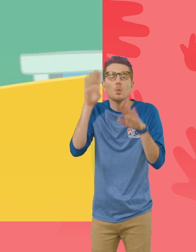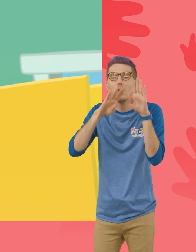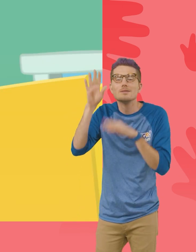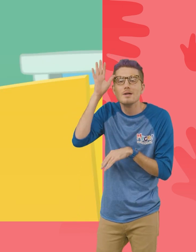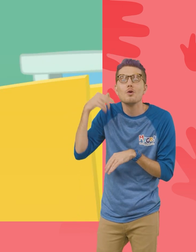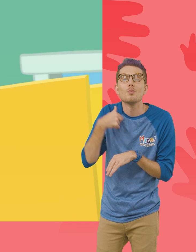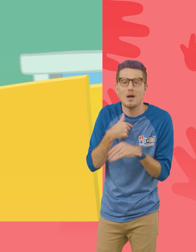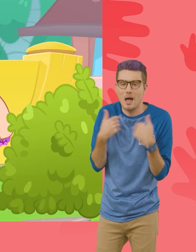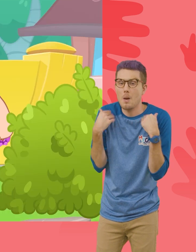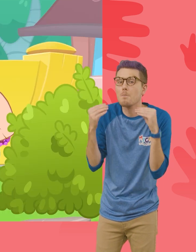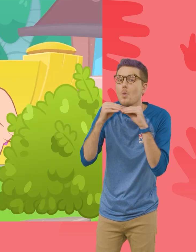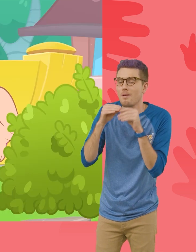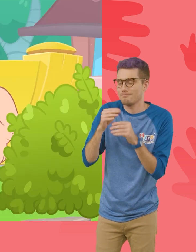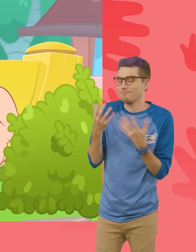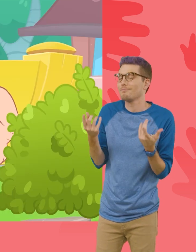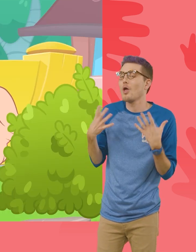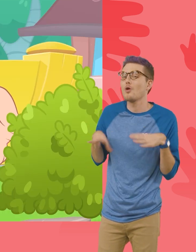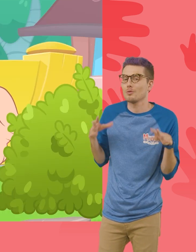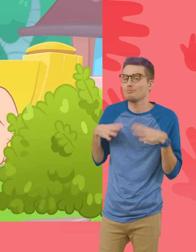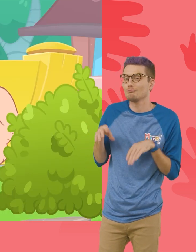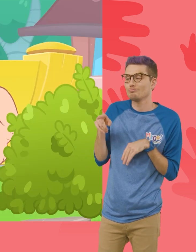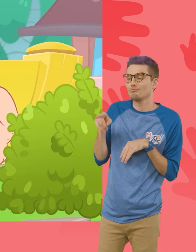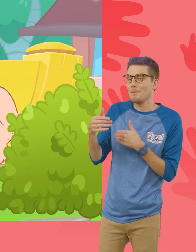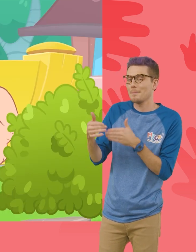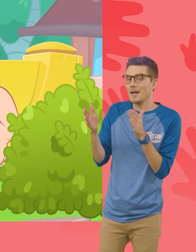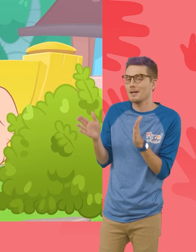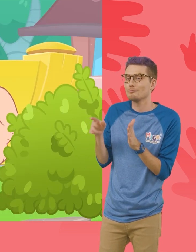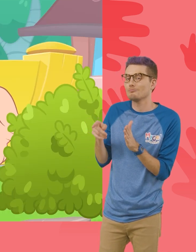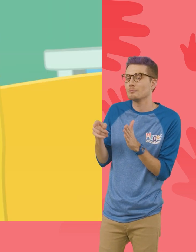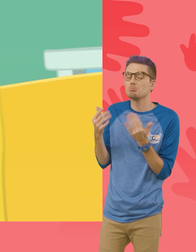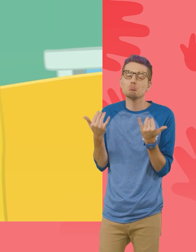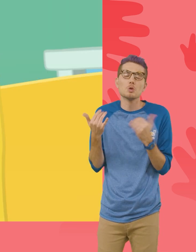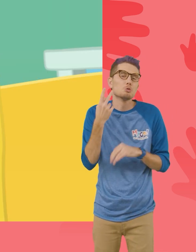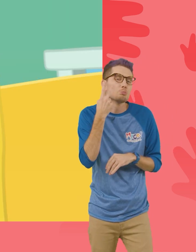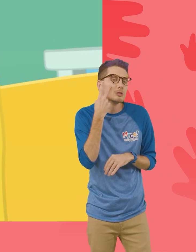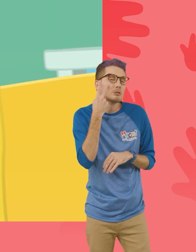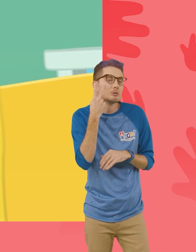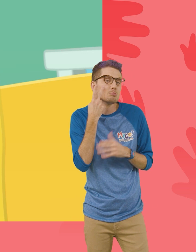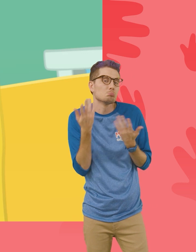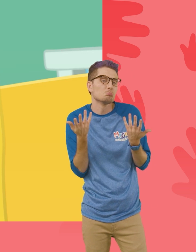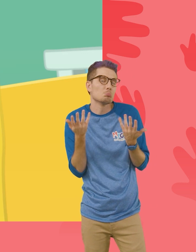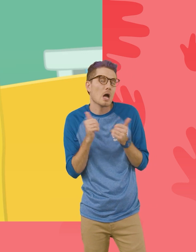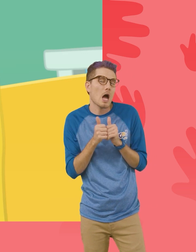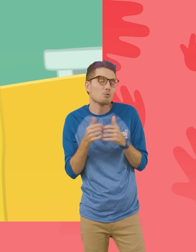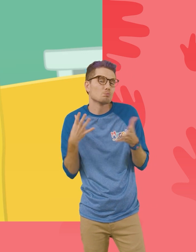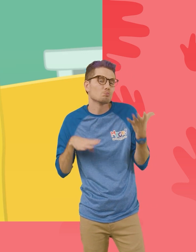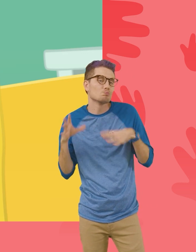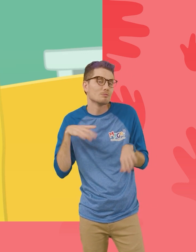have more than enough clothes in our dress-up box! Now, let's see. How should we dress up Daddy?